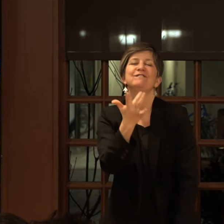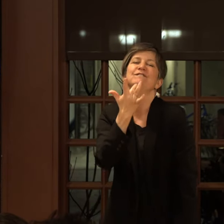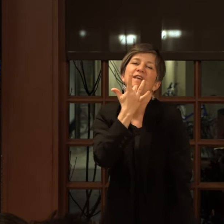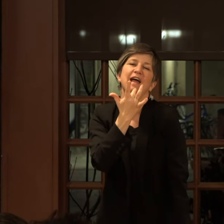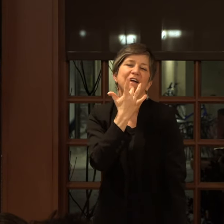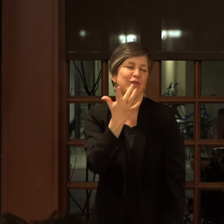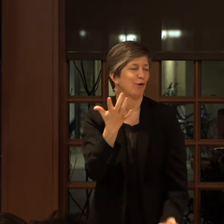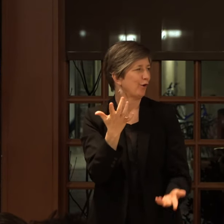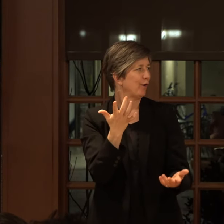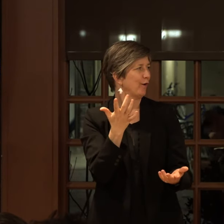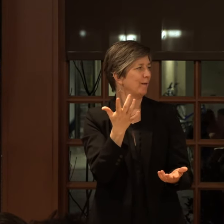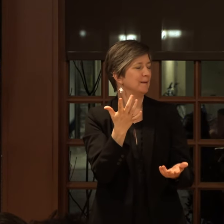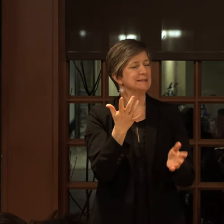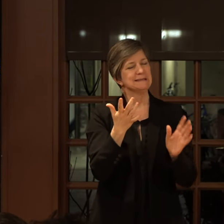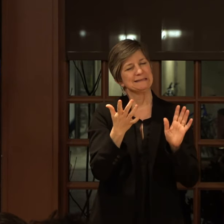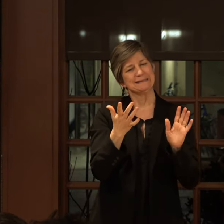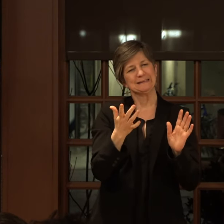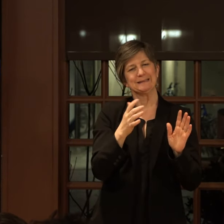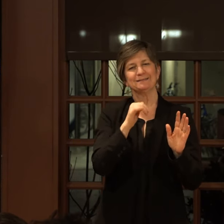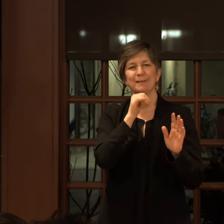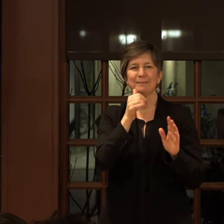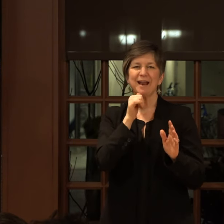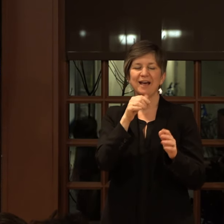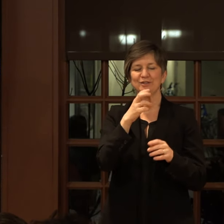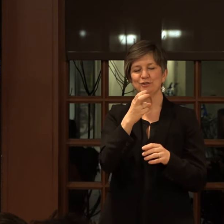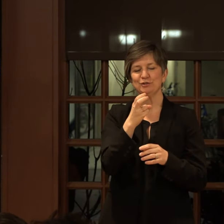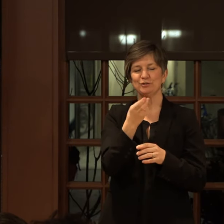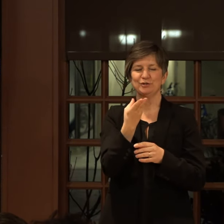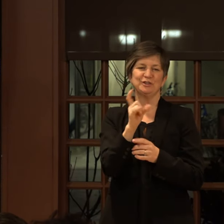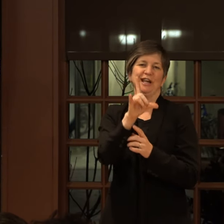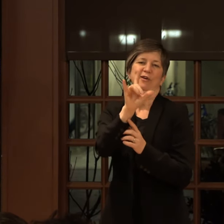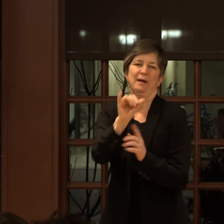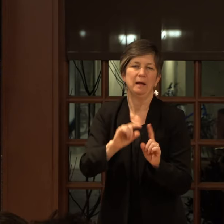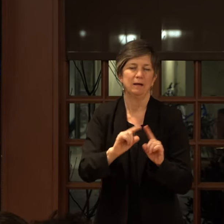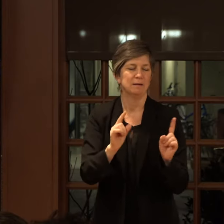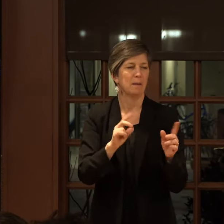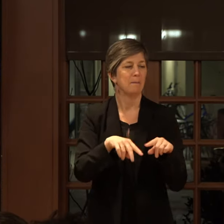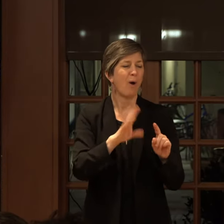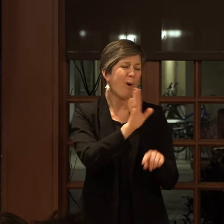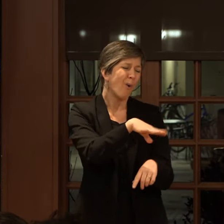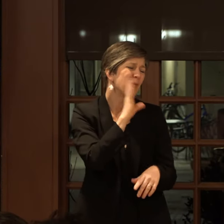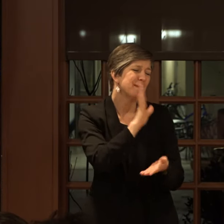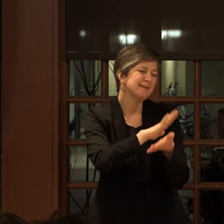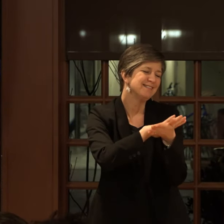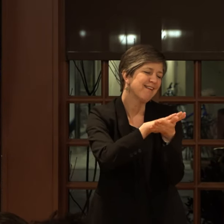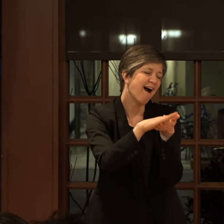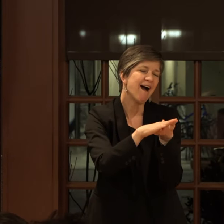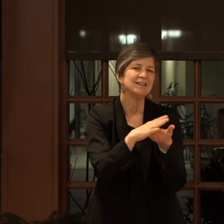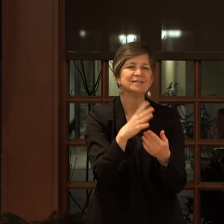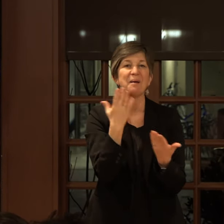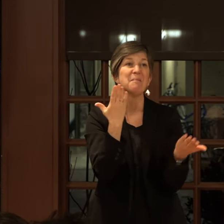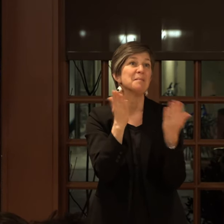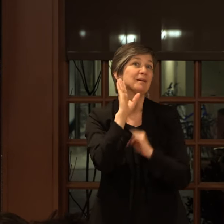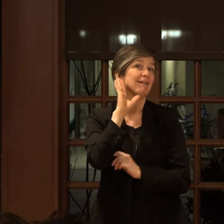as out of, maybe not charity, that's not really what I mean, but sort of like, oh, wouldn't that be nice if one day you're in the grocery